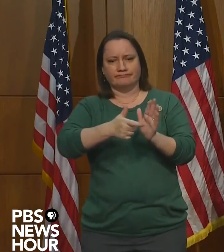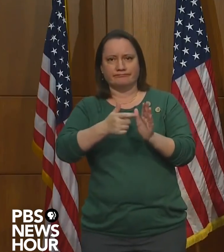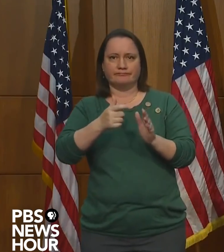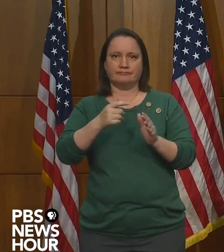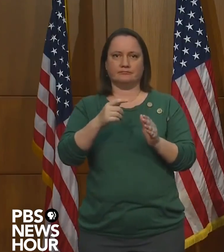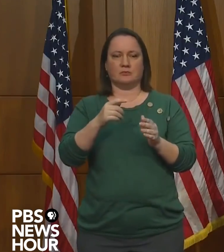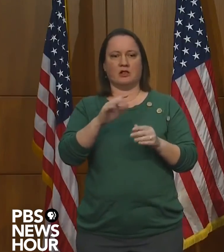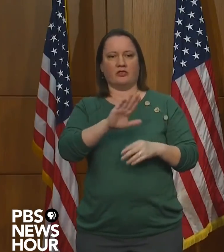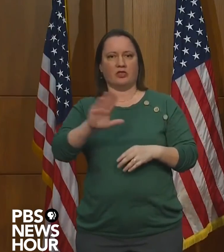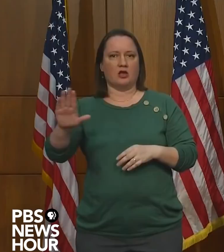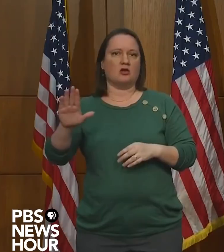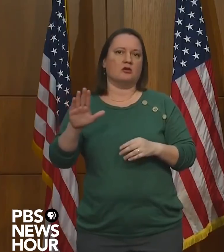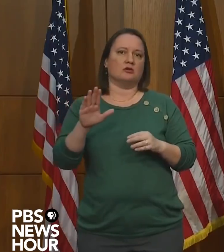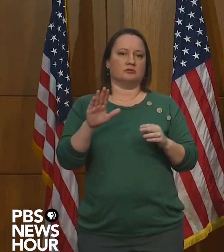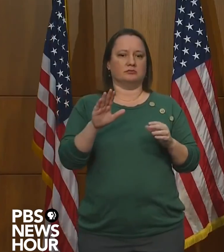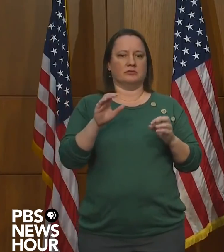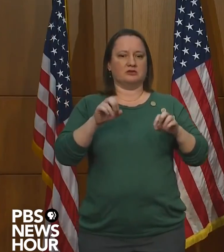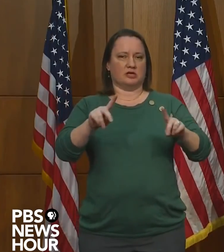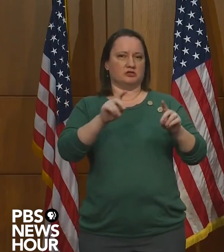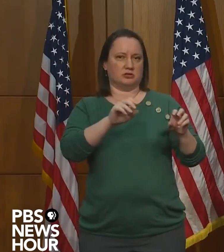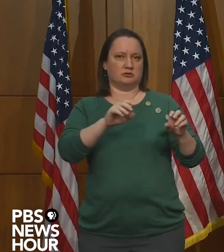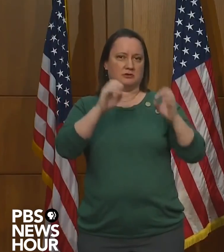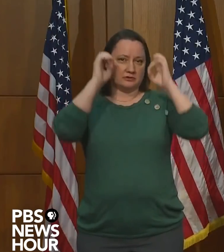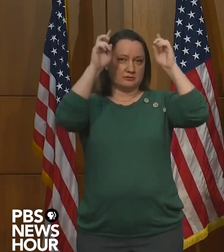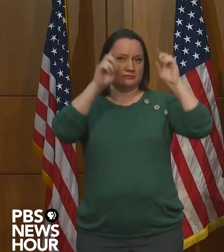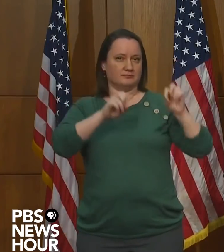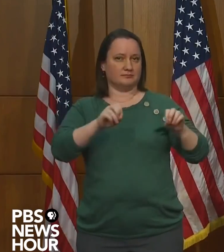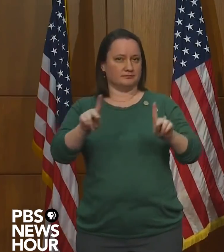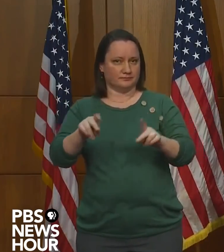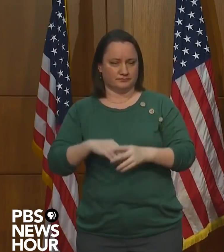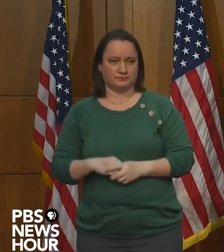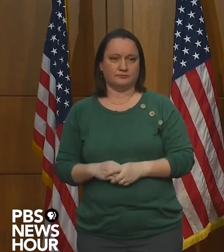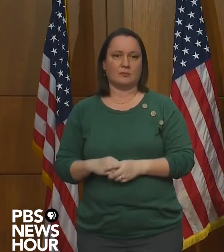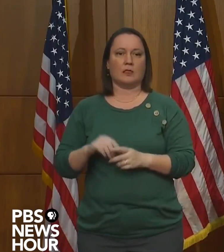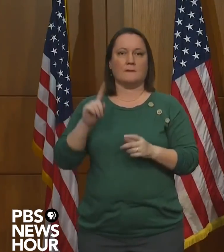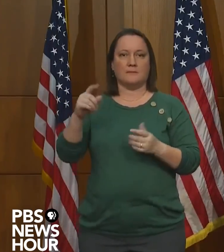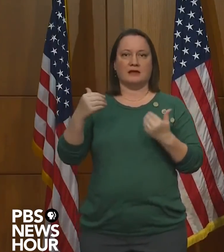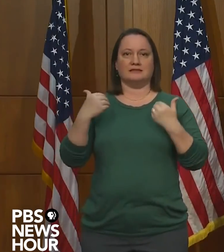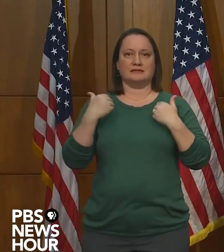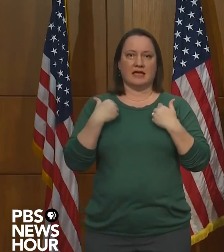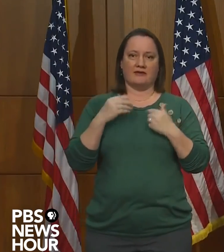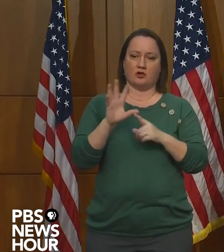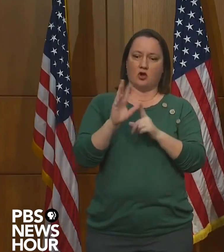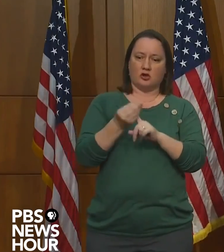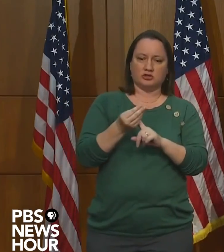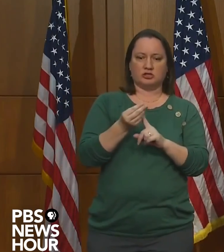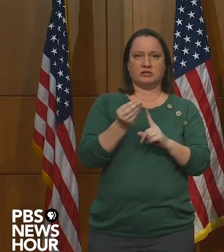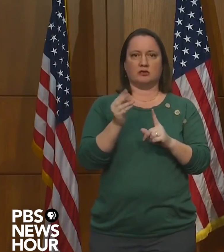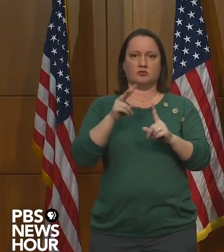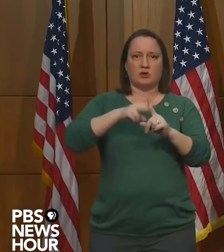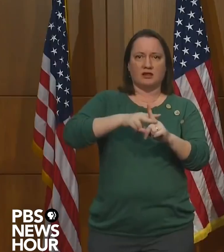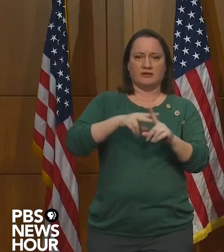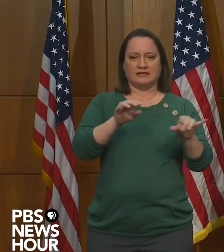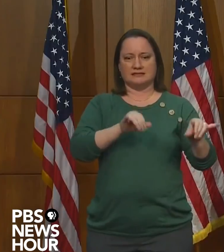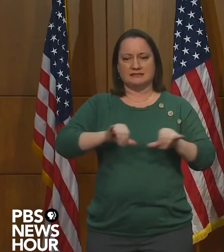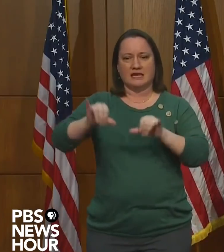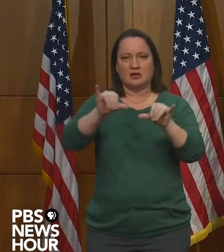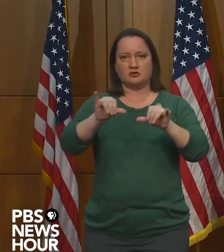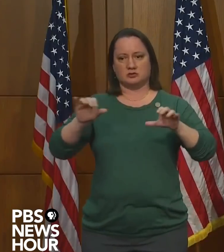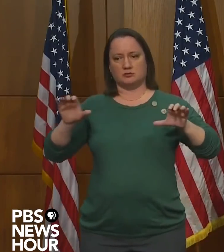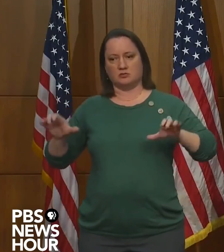We must eliminate achievement and opportunity gaps. We must have culturally relevant standards and practices.